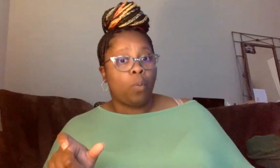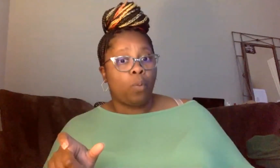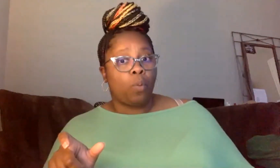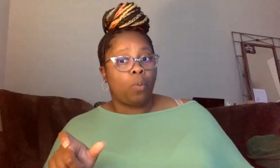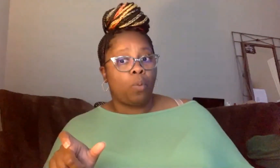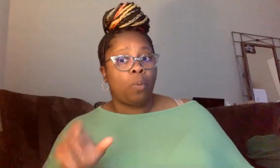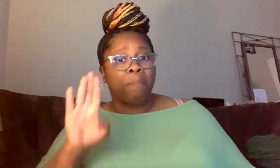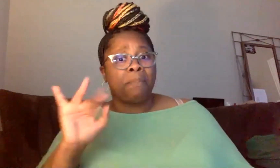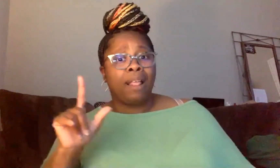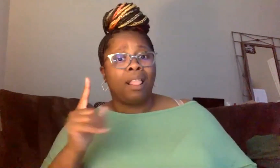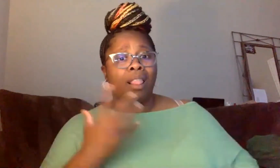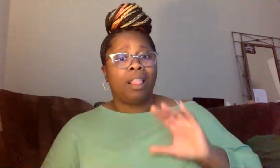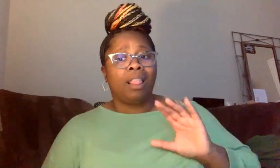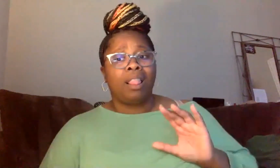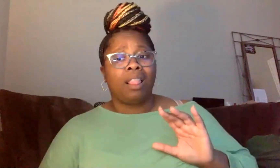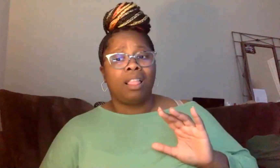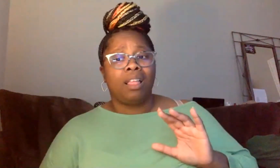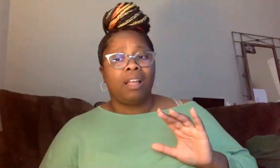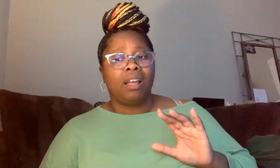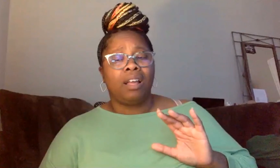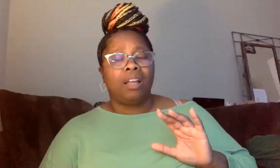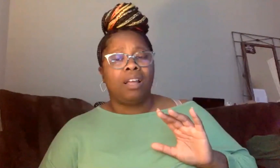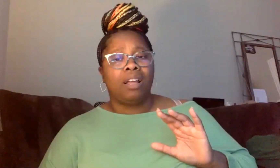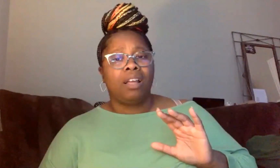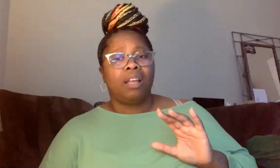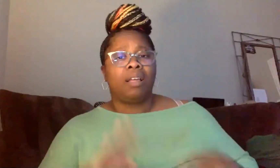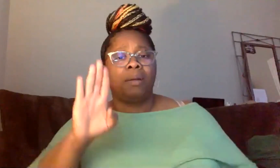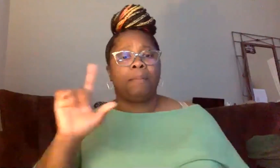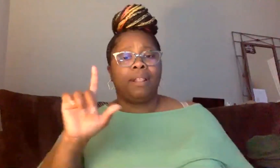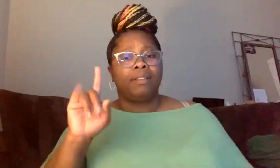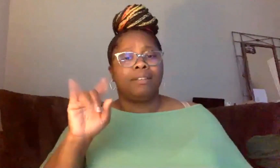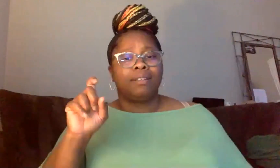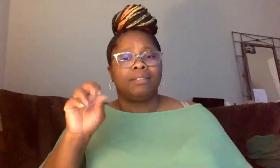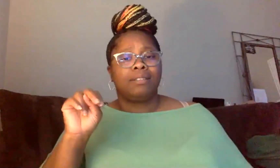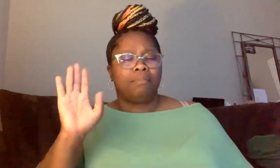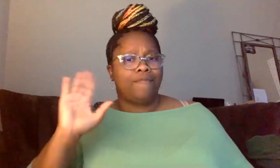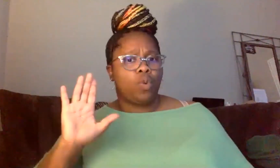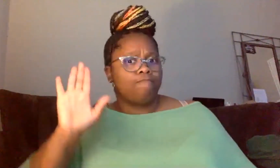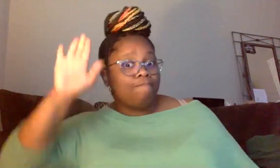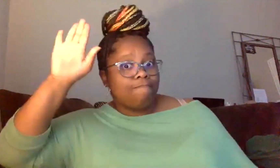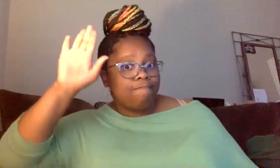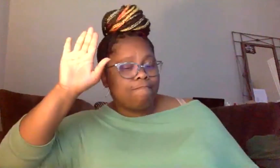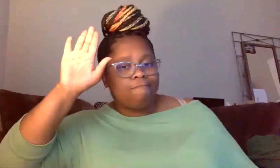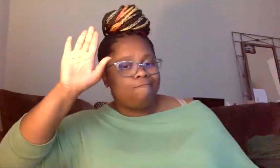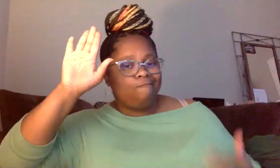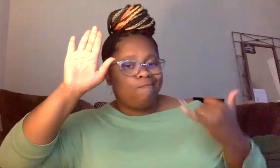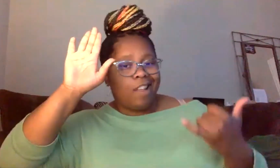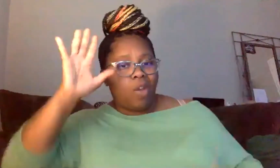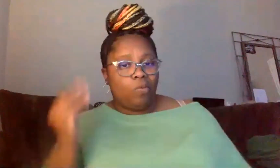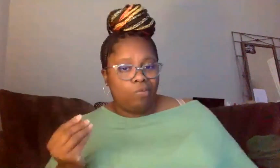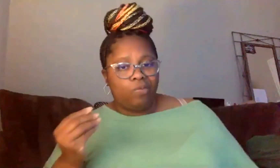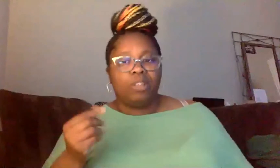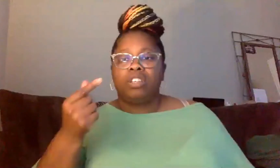lost Bill. Uh, uh, Bill Dixon had his hand raised. Okay. Um, and then Ginger